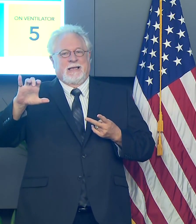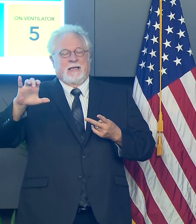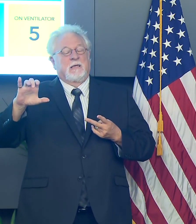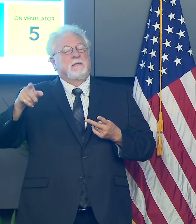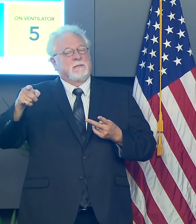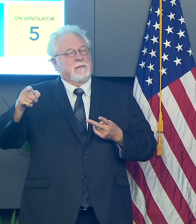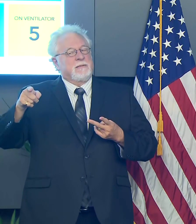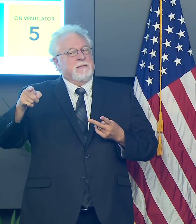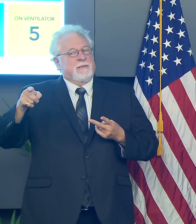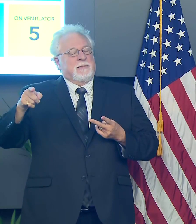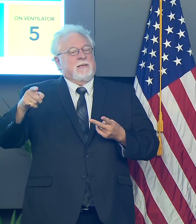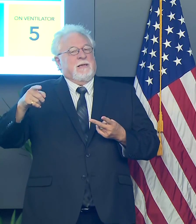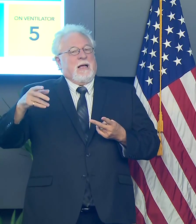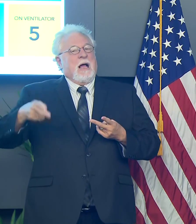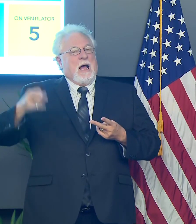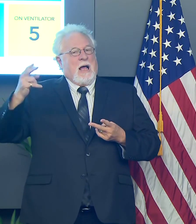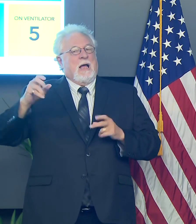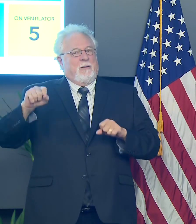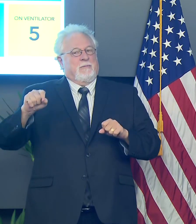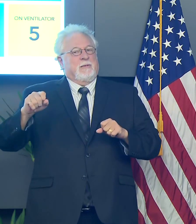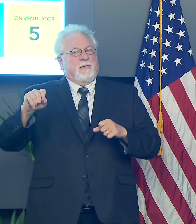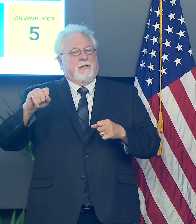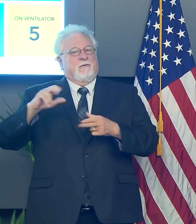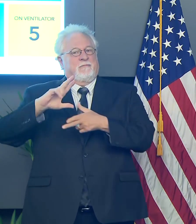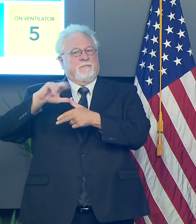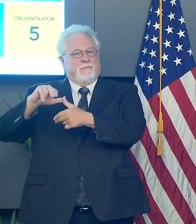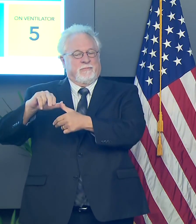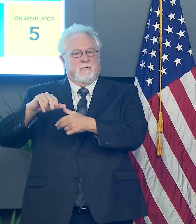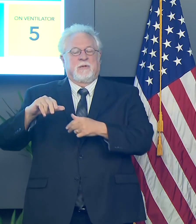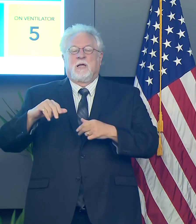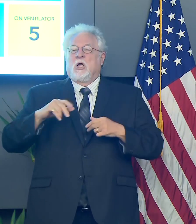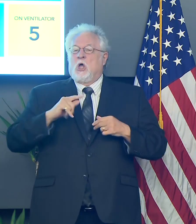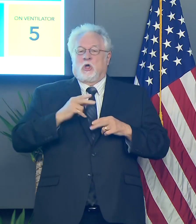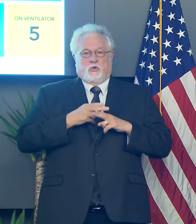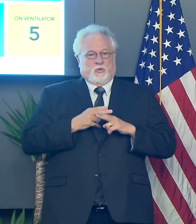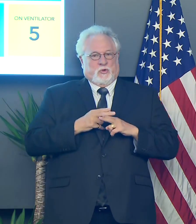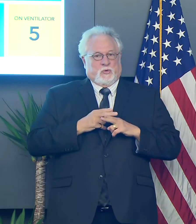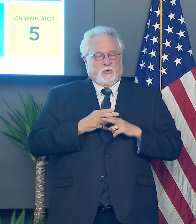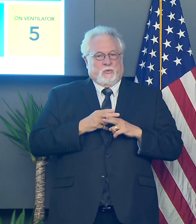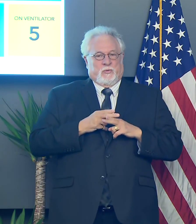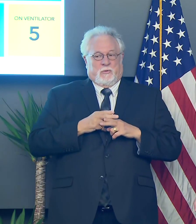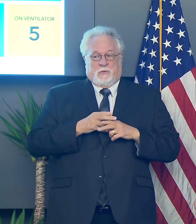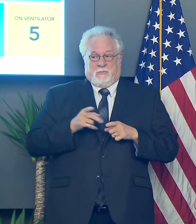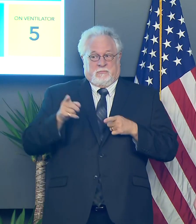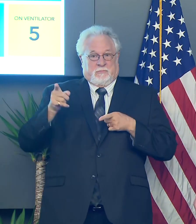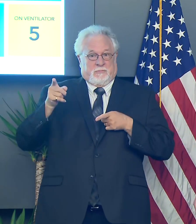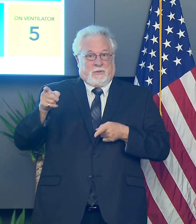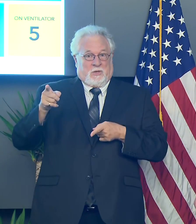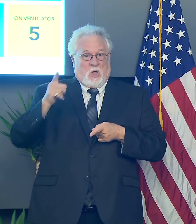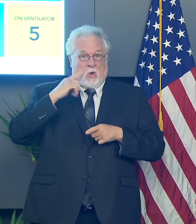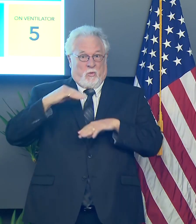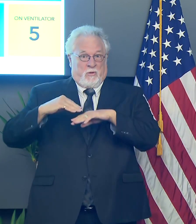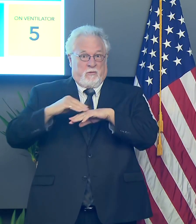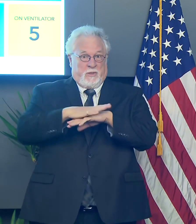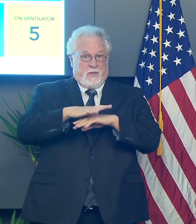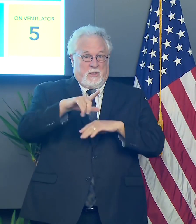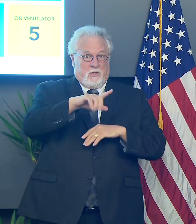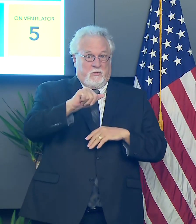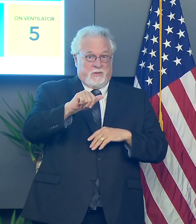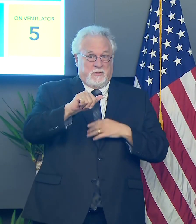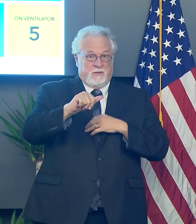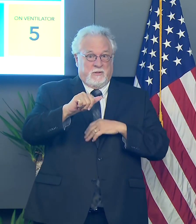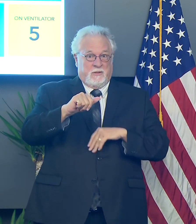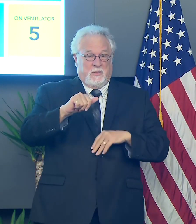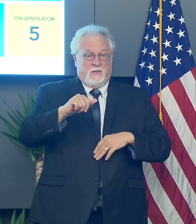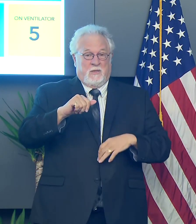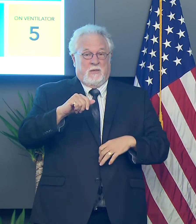probability of formation over the next five days. It is still too soon, uh, to say whether these systems will have any impact on our region,